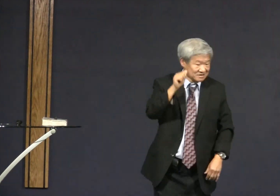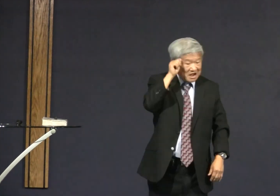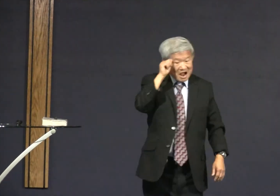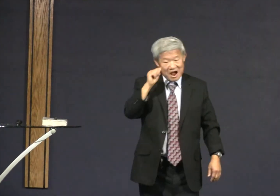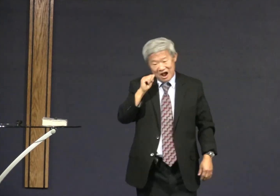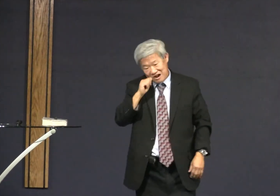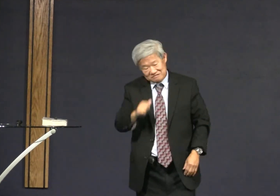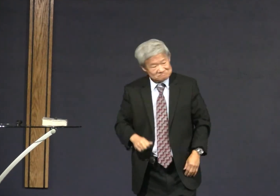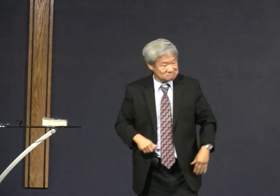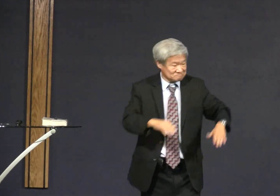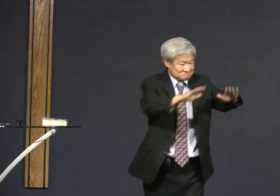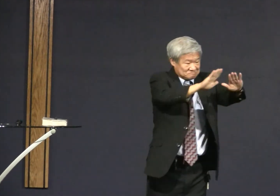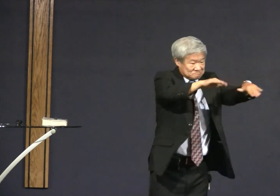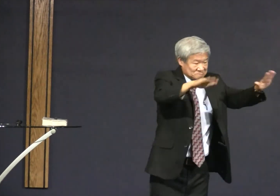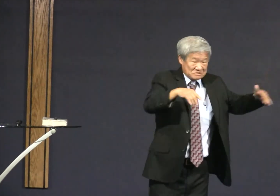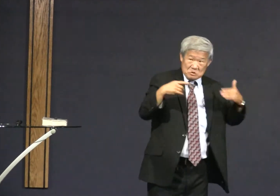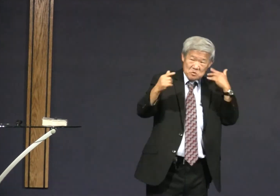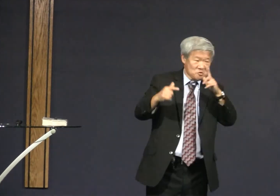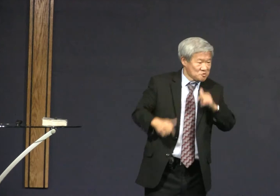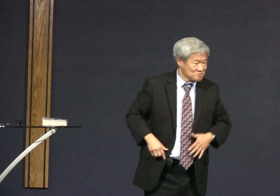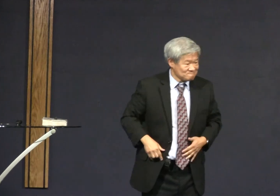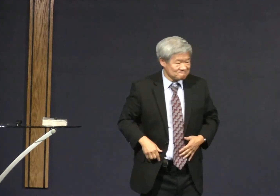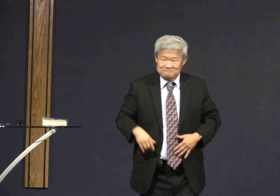today adults